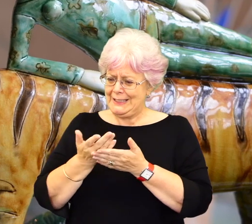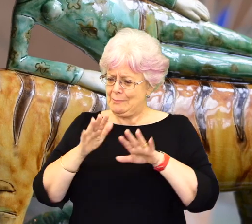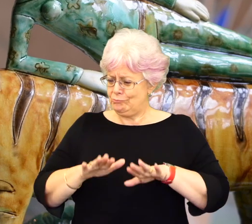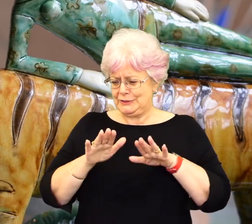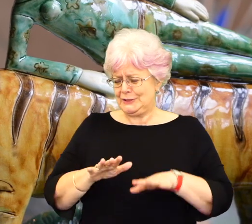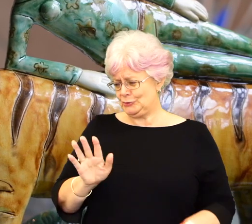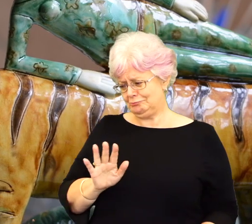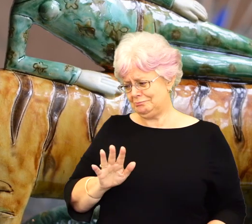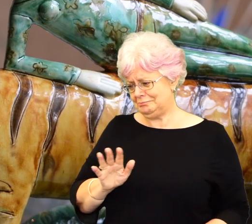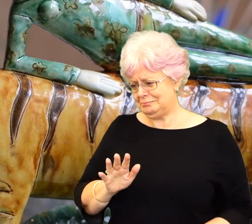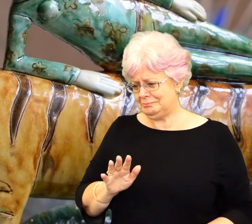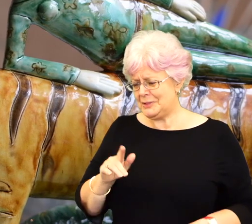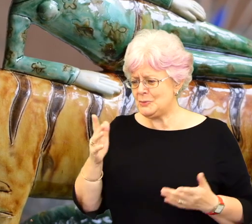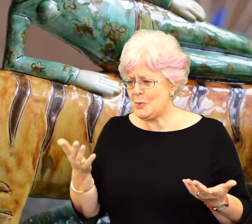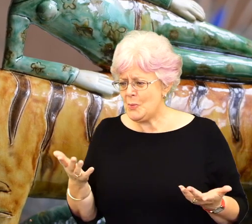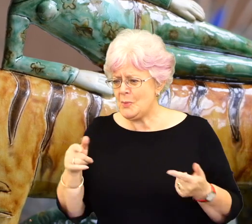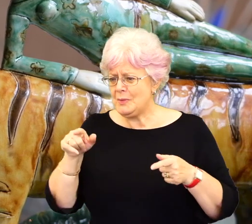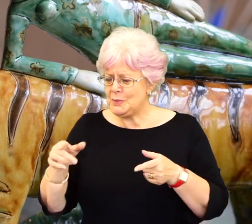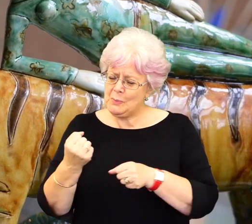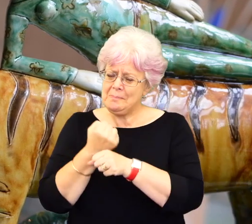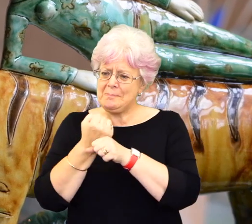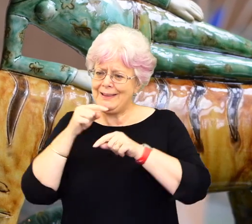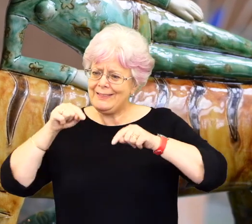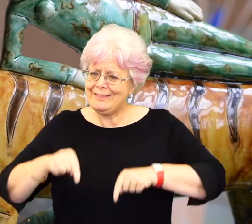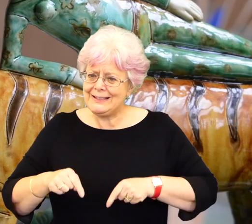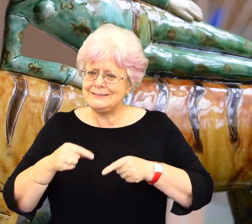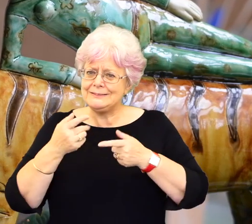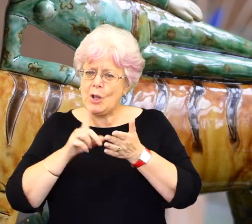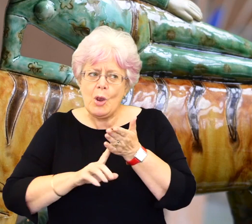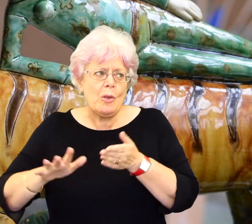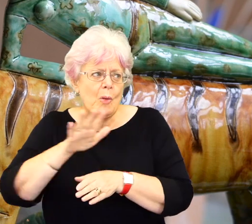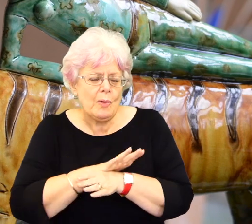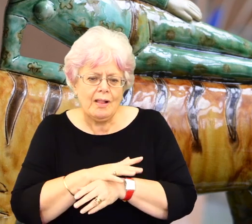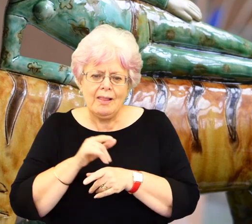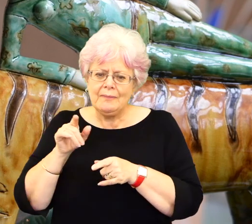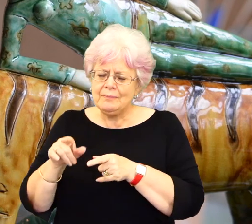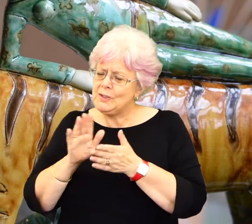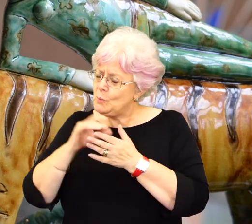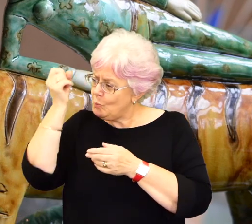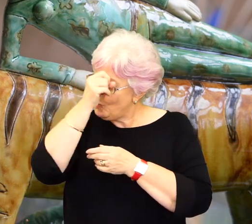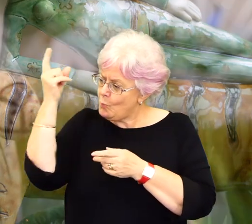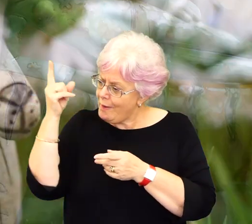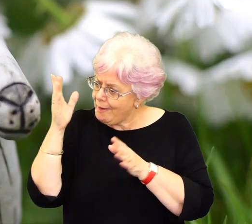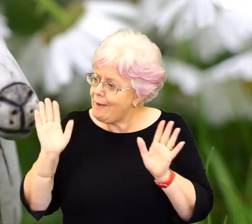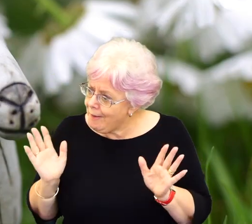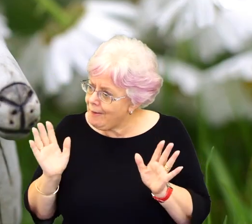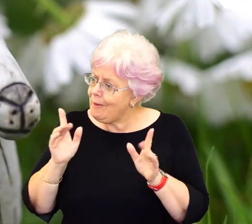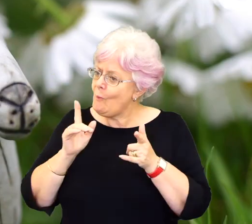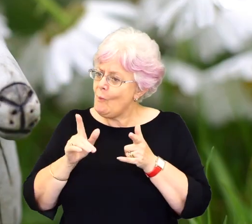are quite exotic animals, whereas others that you're making are very, well, local and inhabit the woods around you, but so do you, are you conscious